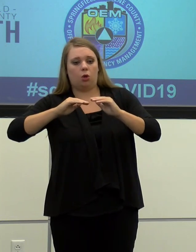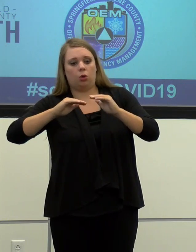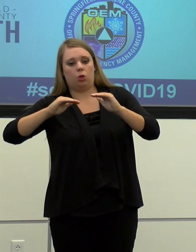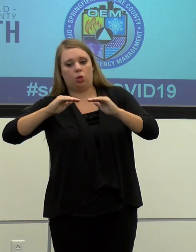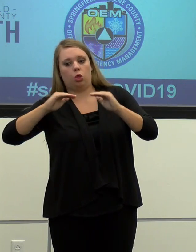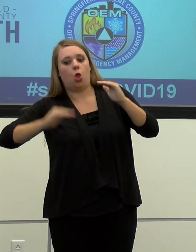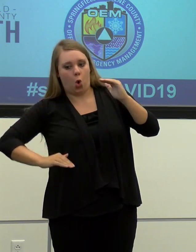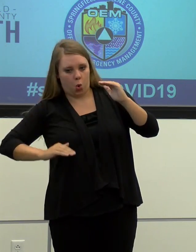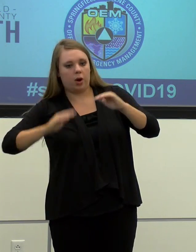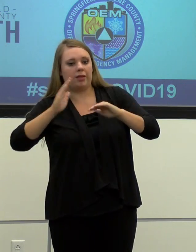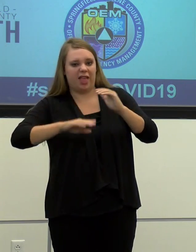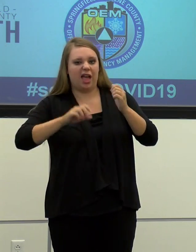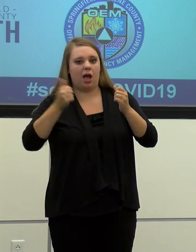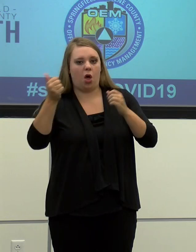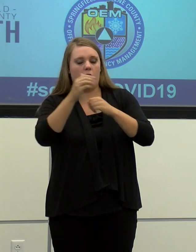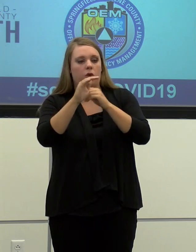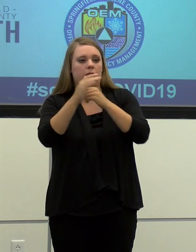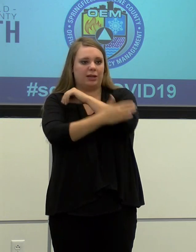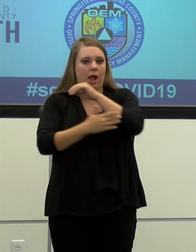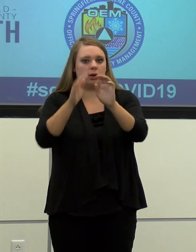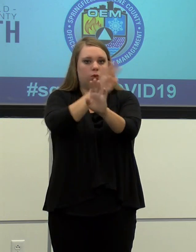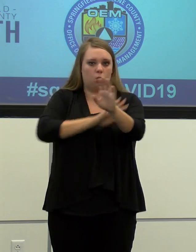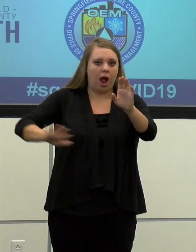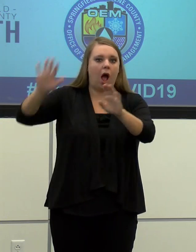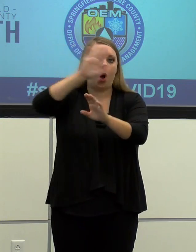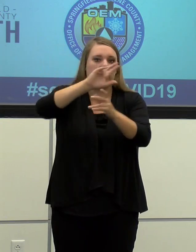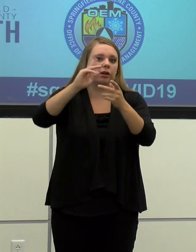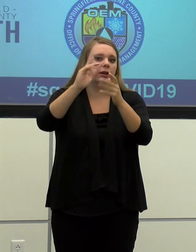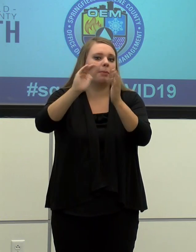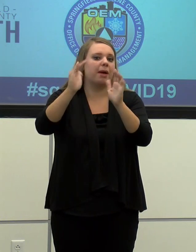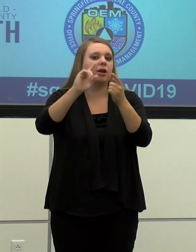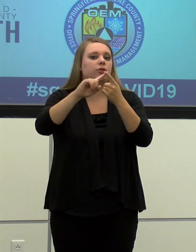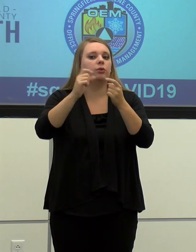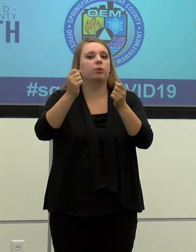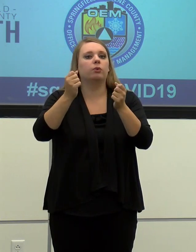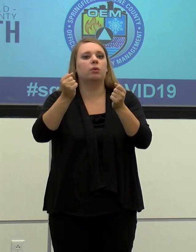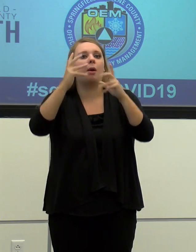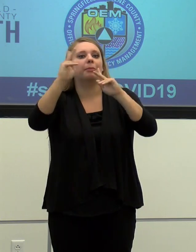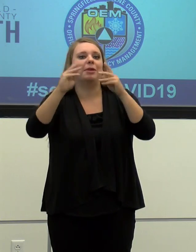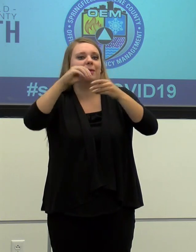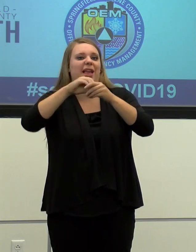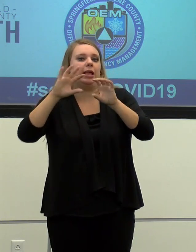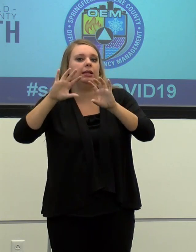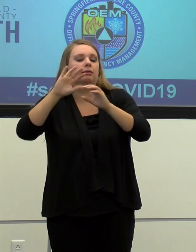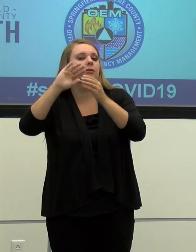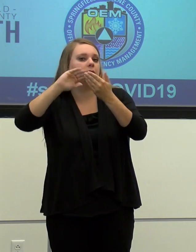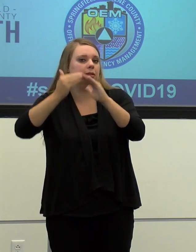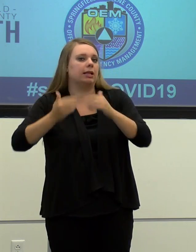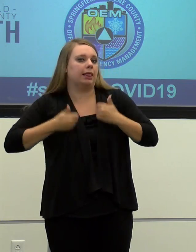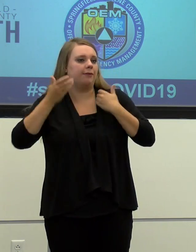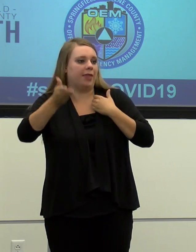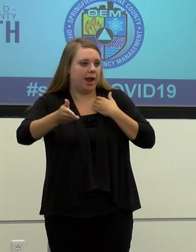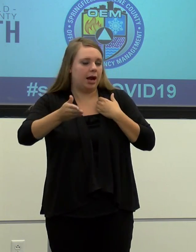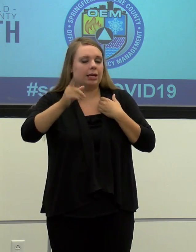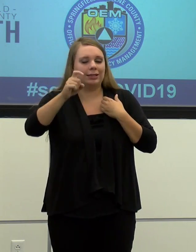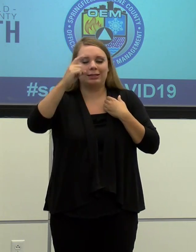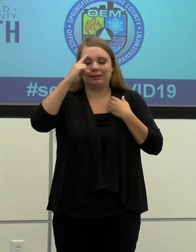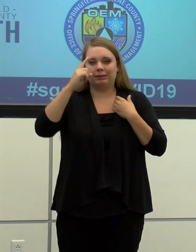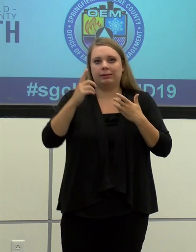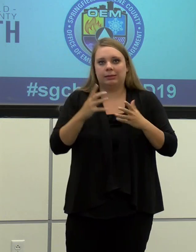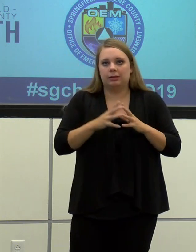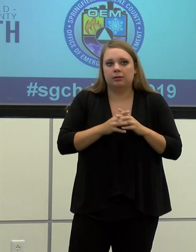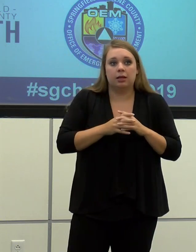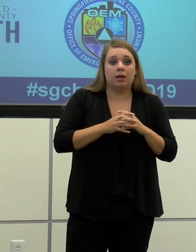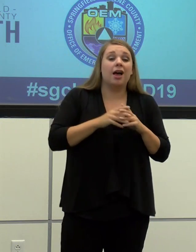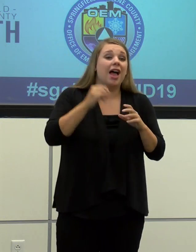when you calculate it per 100,000 population. And so, uh, uh, I've got to think that, uh, uh, once again, I'd hate to